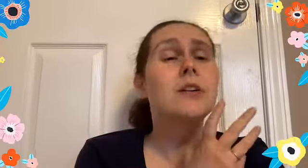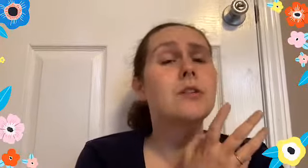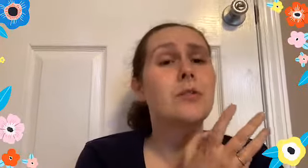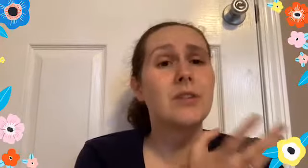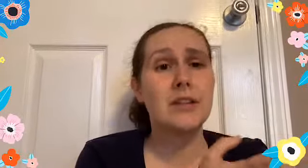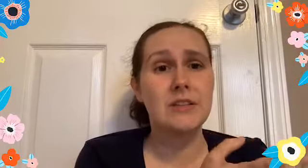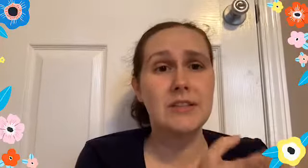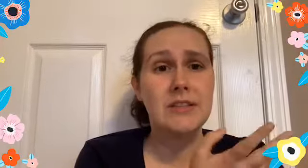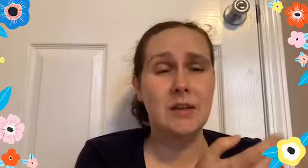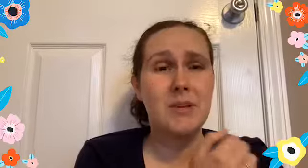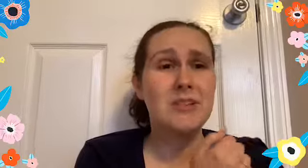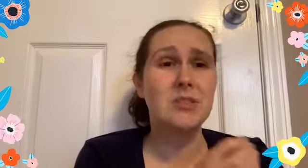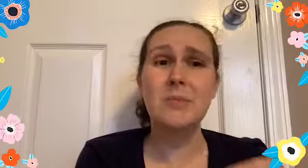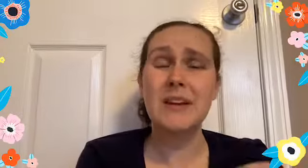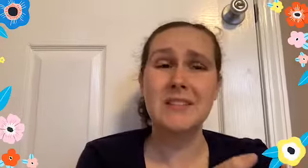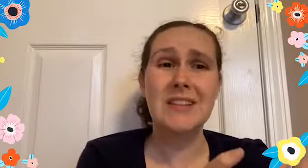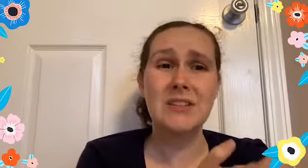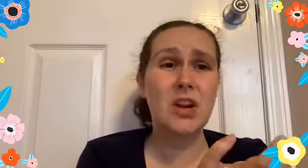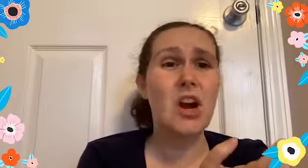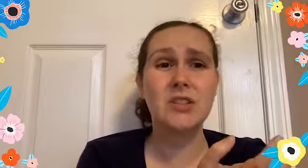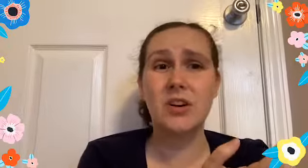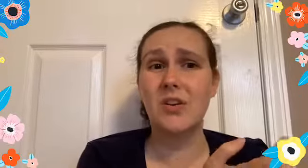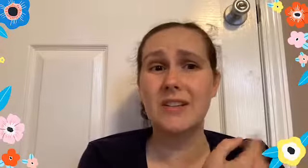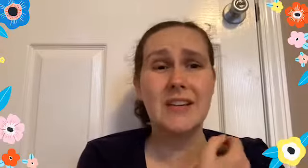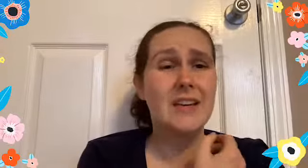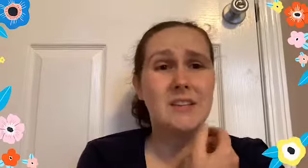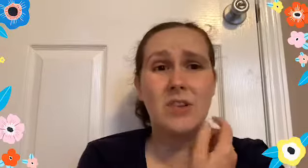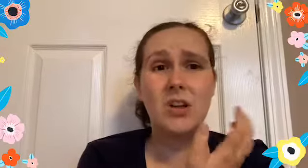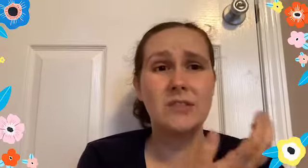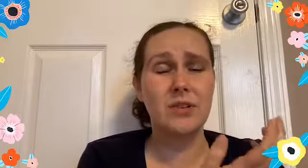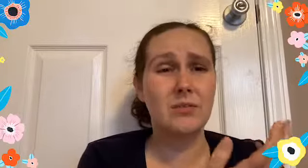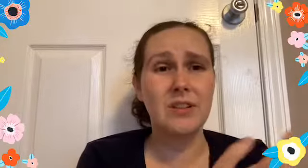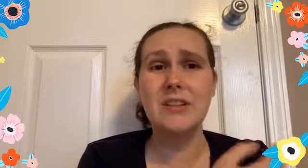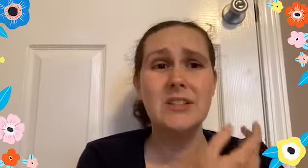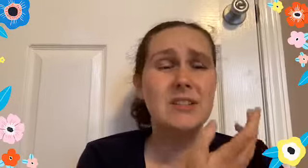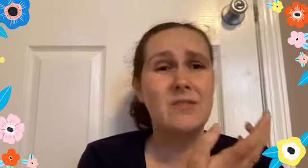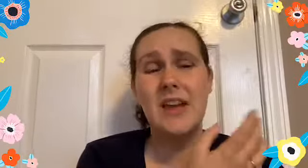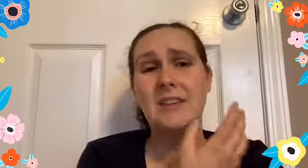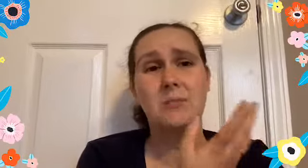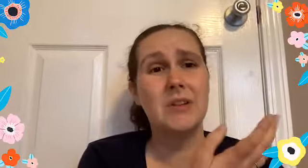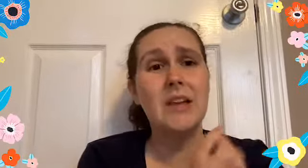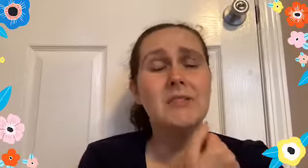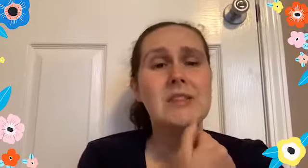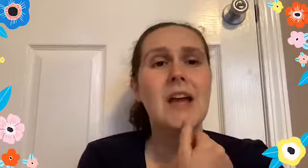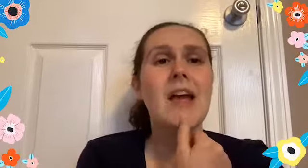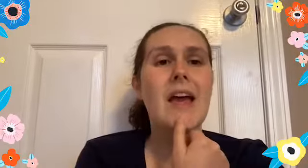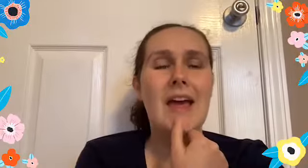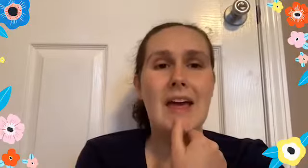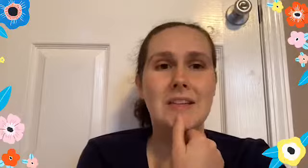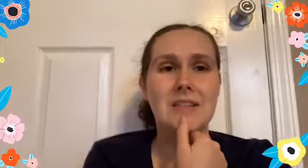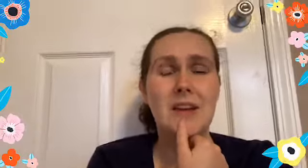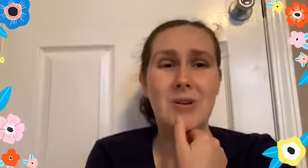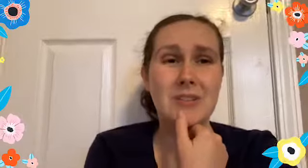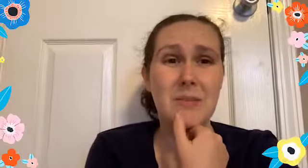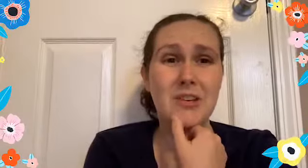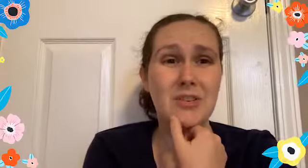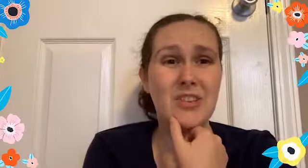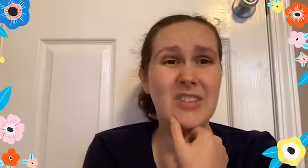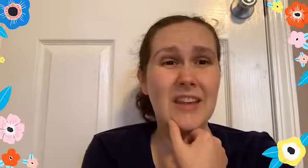include religious statements just because these cards are going to kids of all different religions, faiths, beliefs, and they want to make sure that they